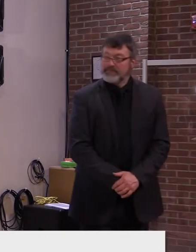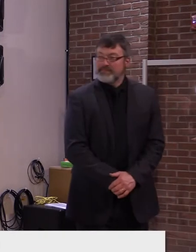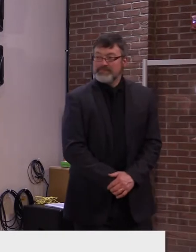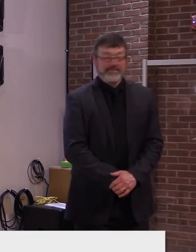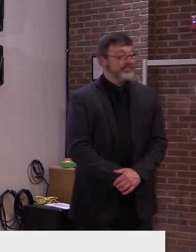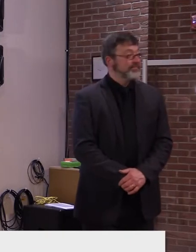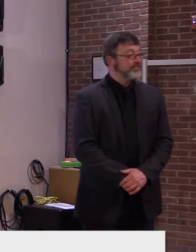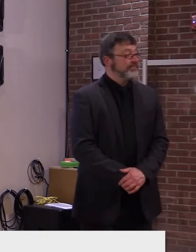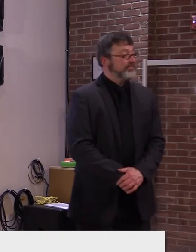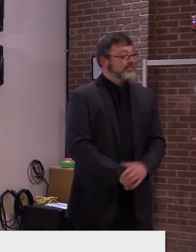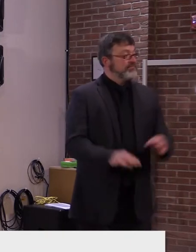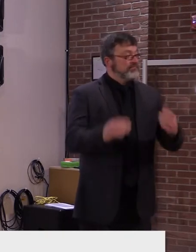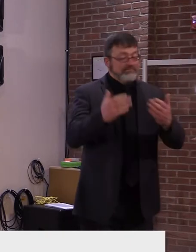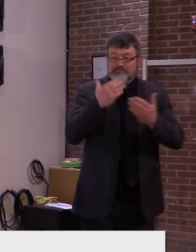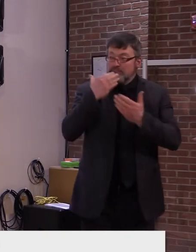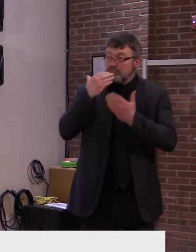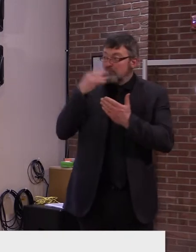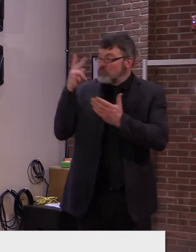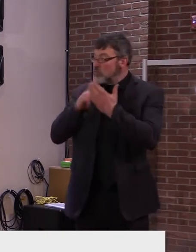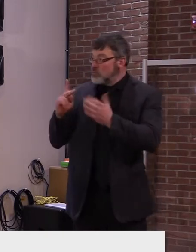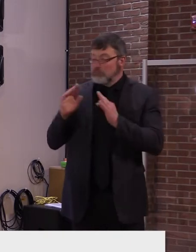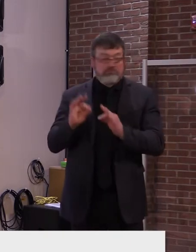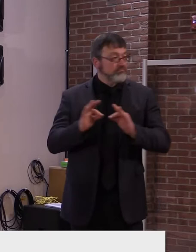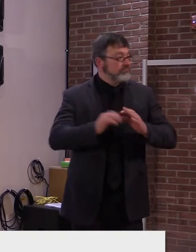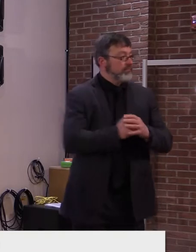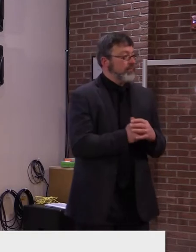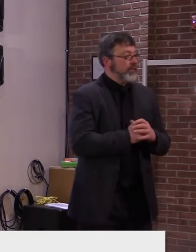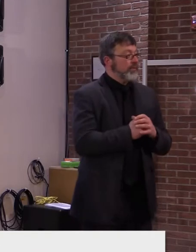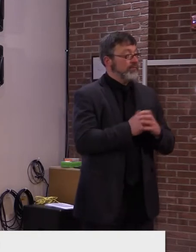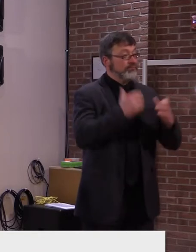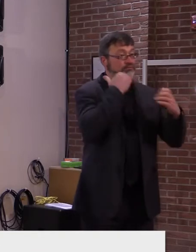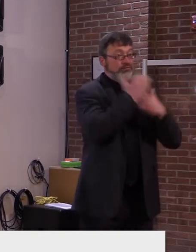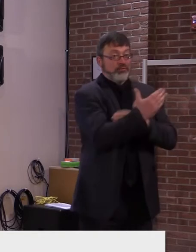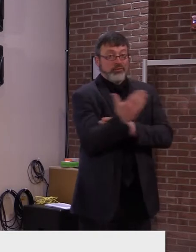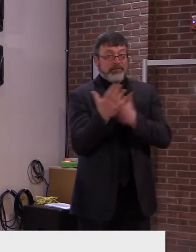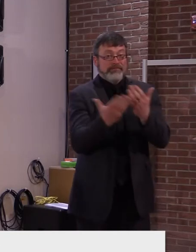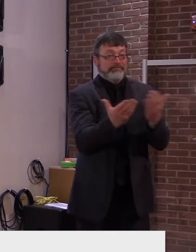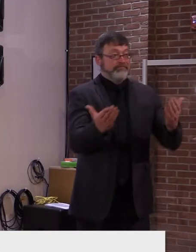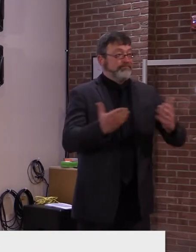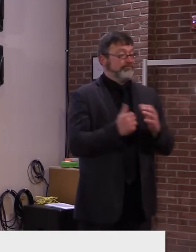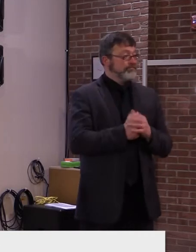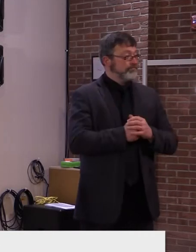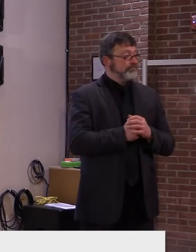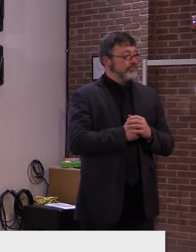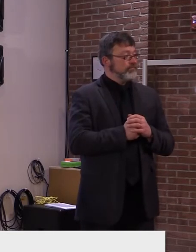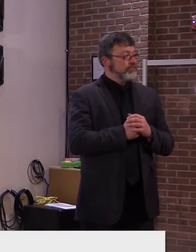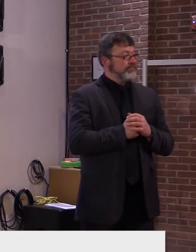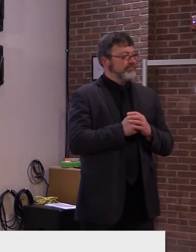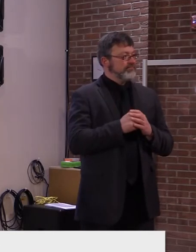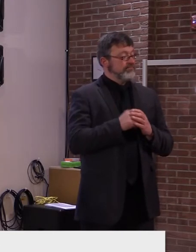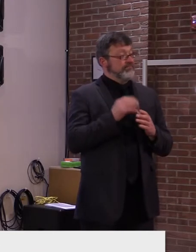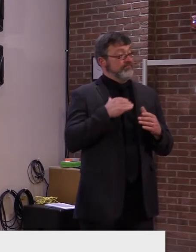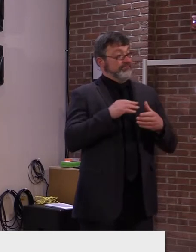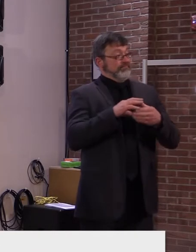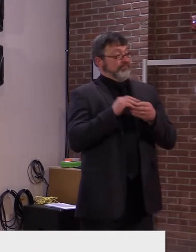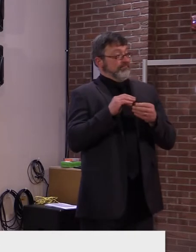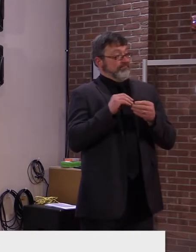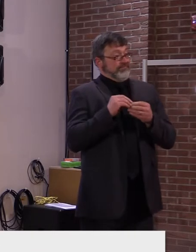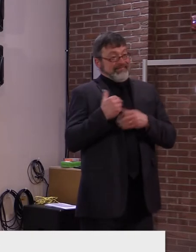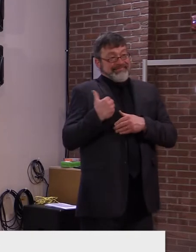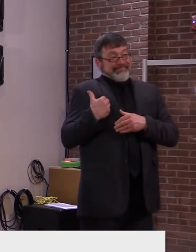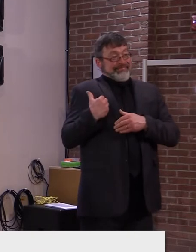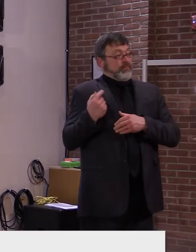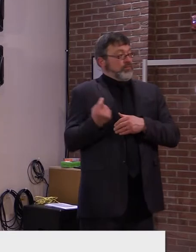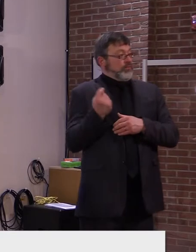Thanks, Secretary French. Good morning, everyone. As many of you know, as of Tuesday, February 16th, any Vermonter age